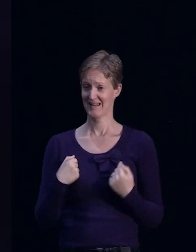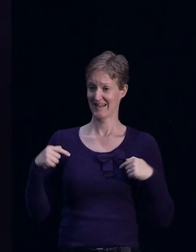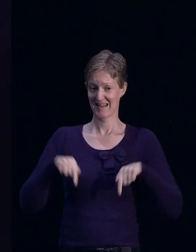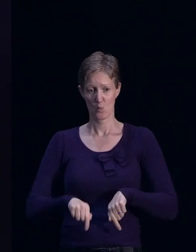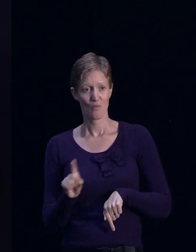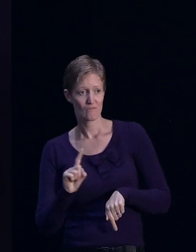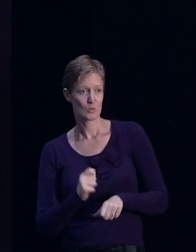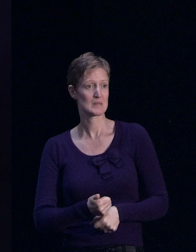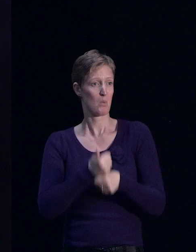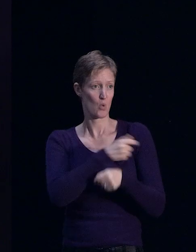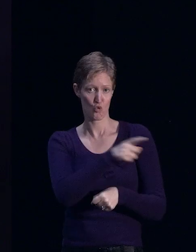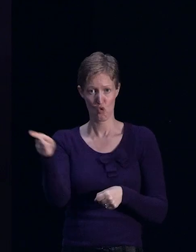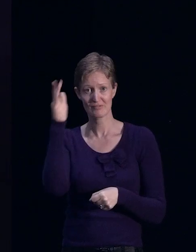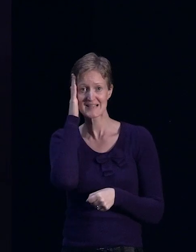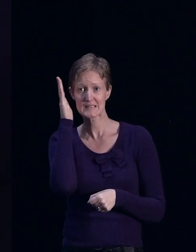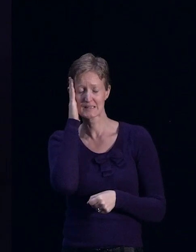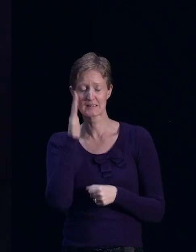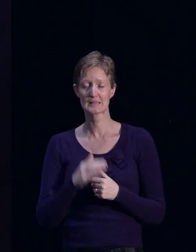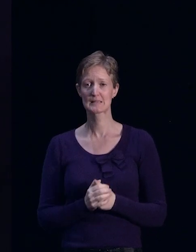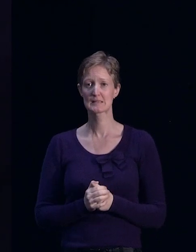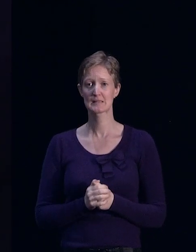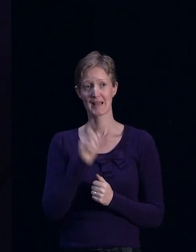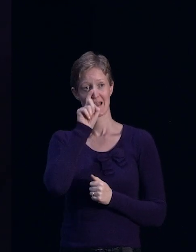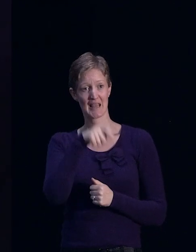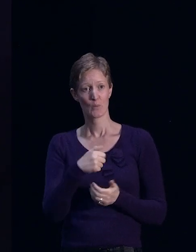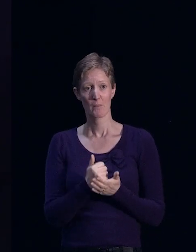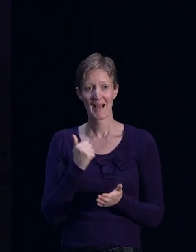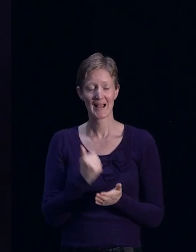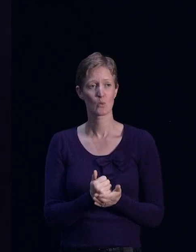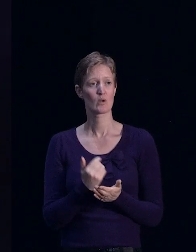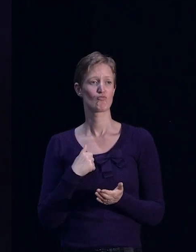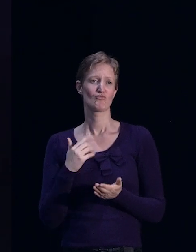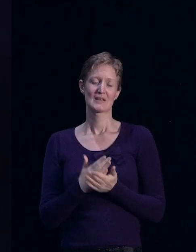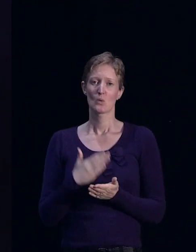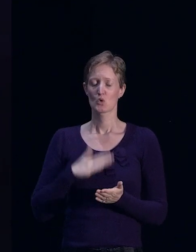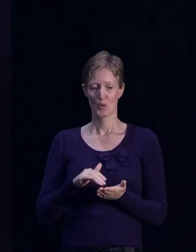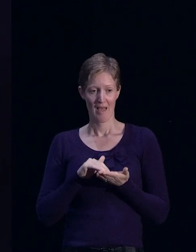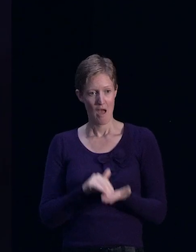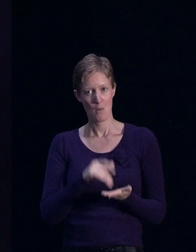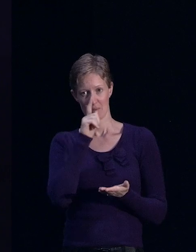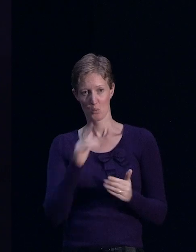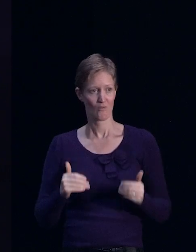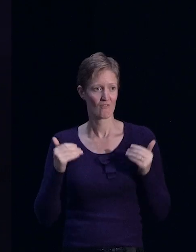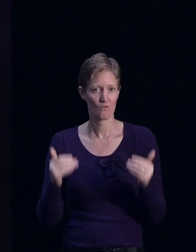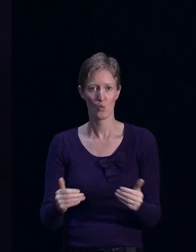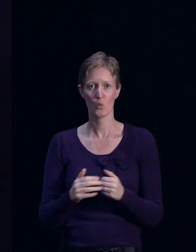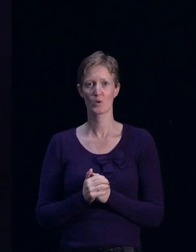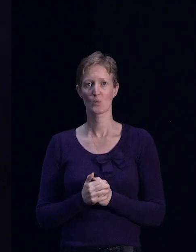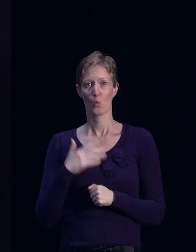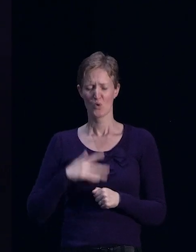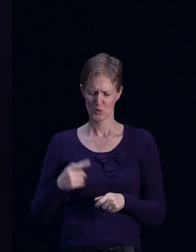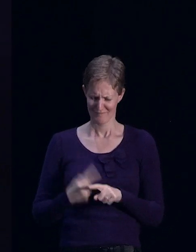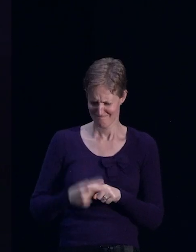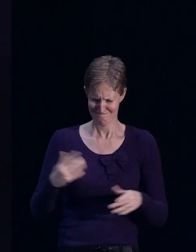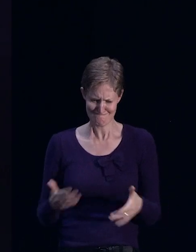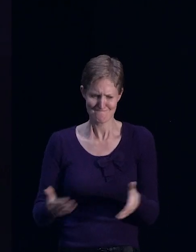residents in the community. You know, at KiwiBank, we're incredibly passionate about enabling people to move forward. We want to accelerate the rebuild as fast as we